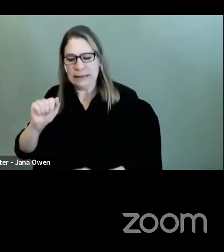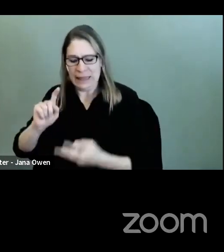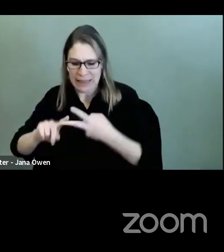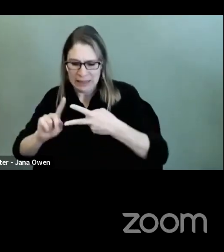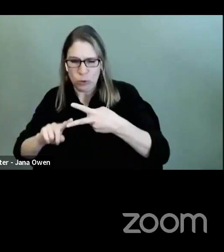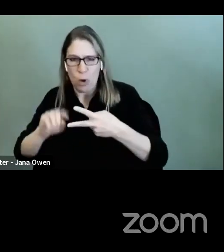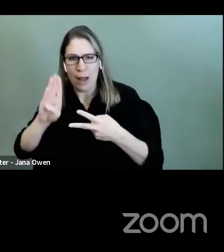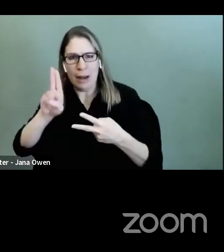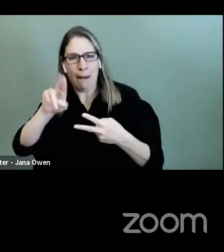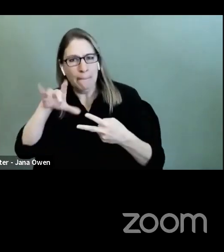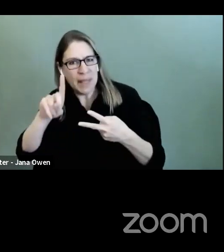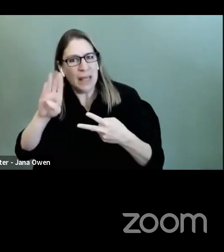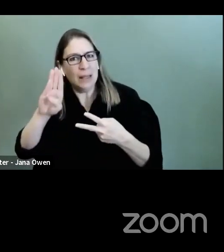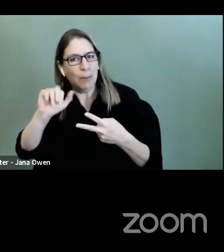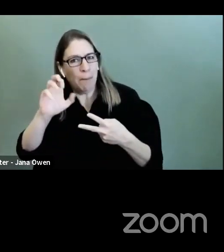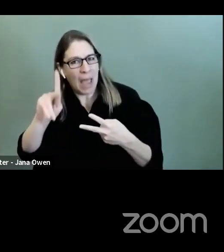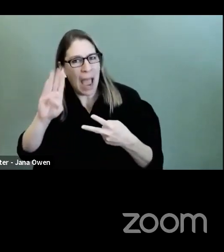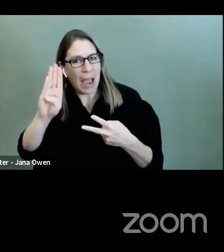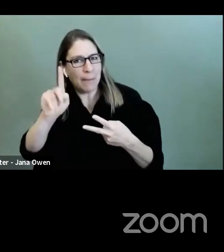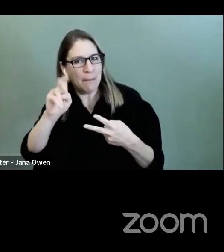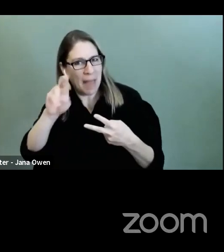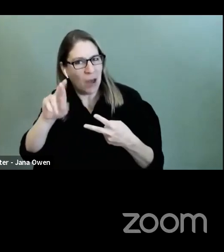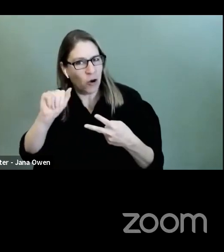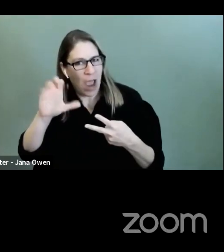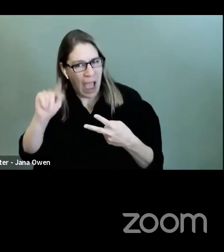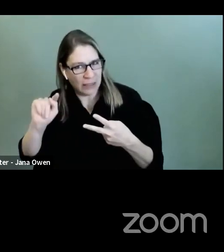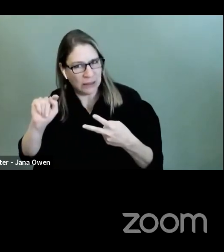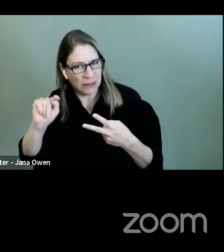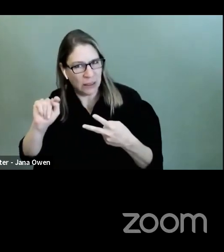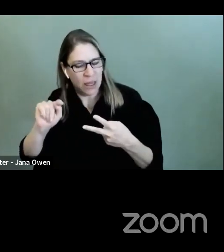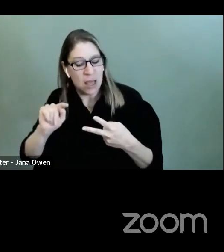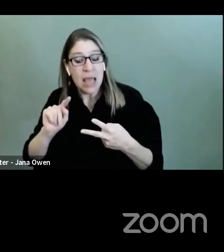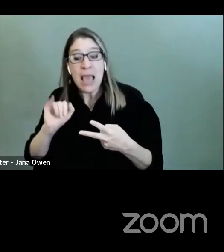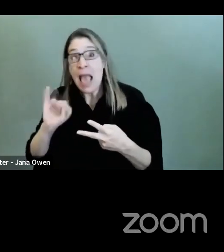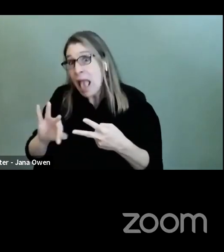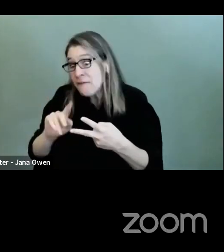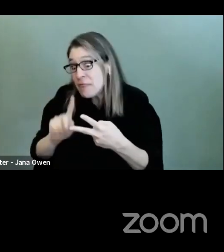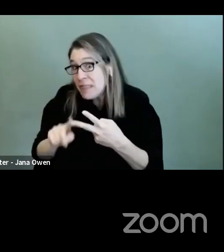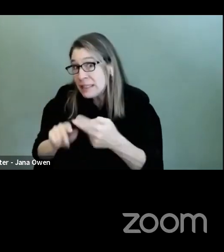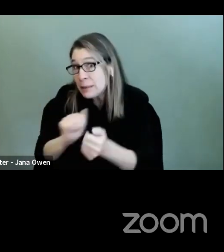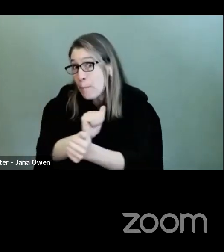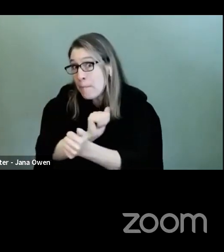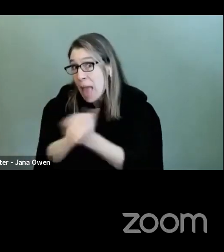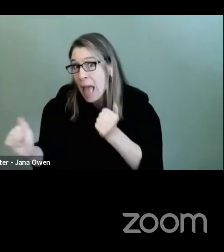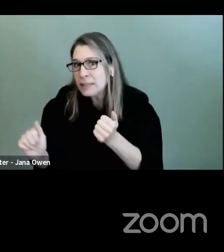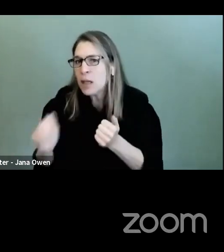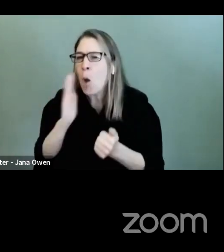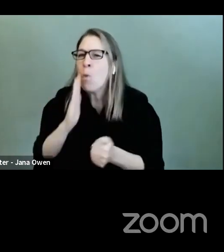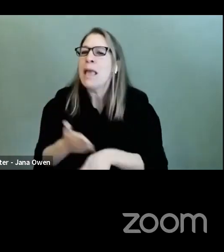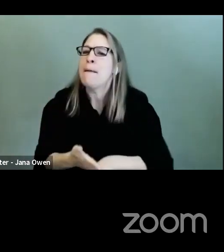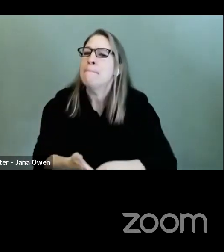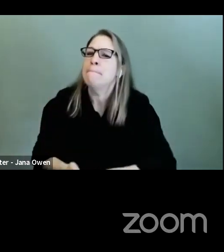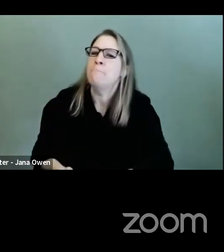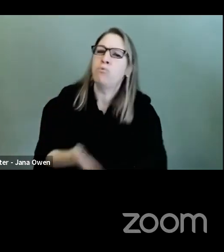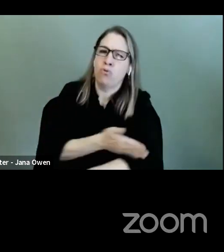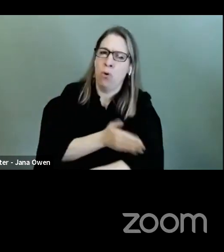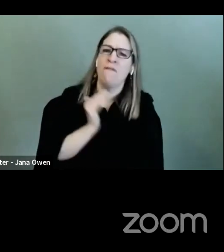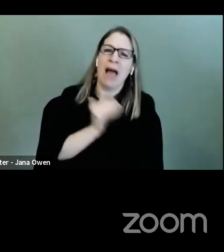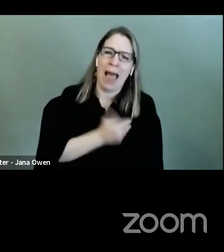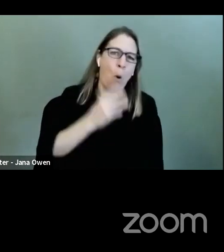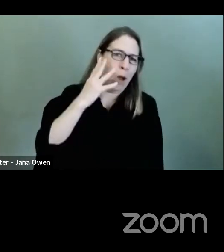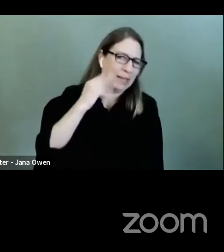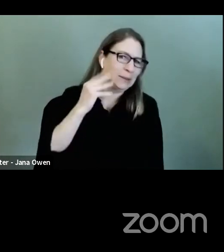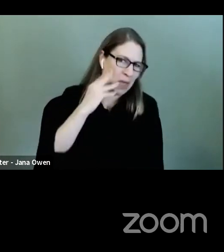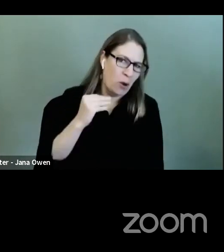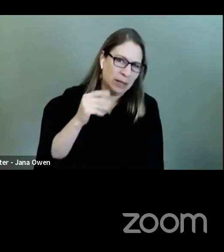the equity and investments on true public transit because rail, you know, high